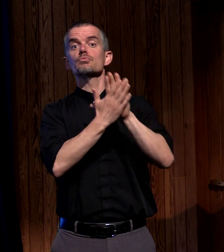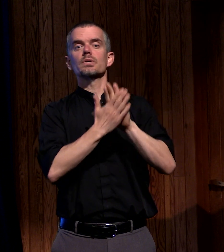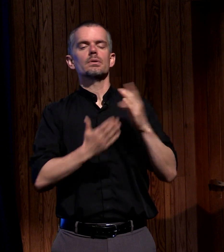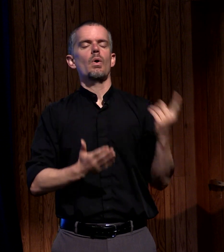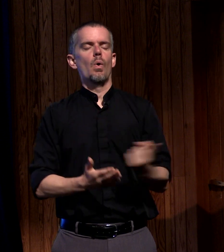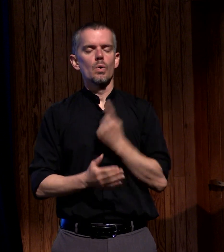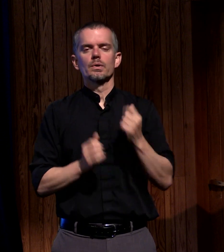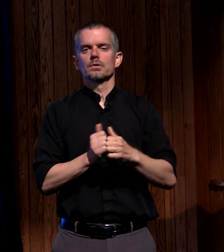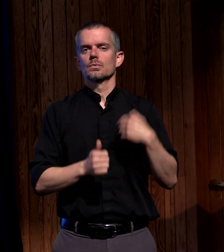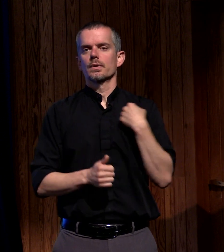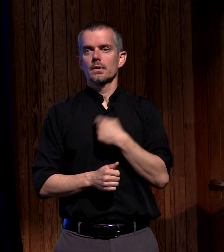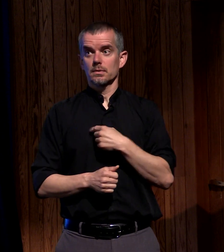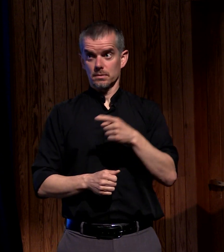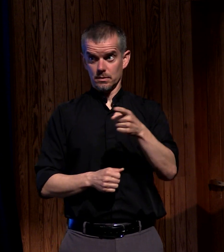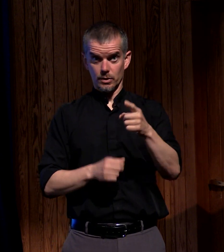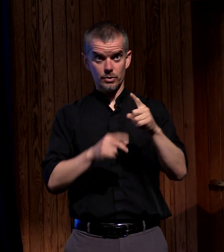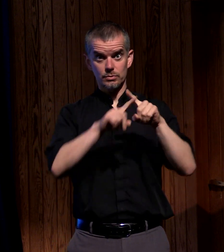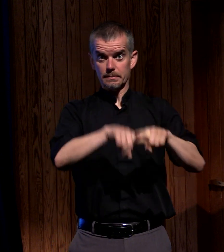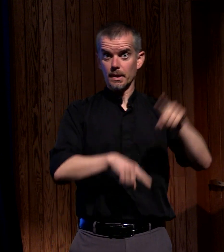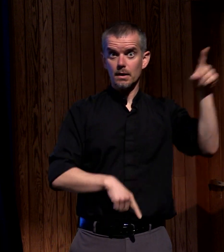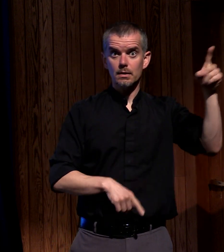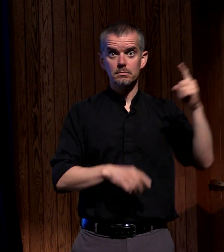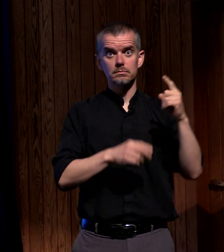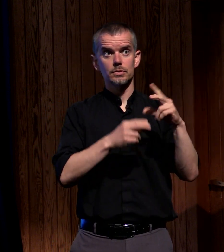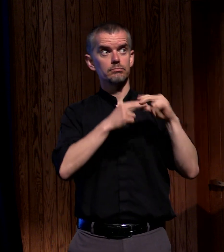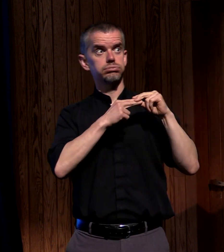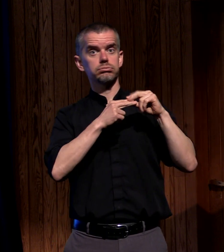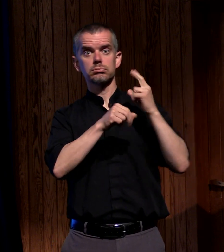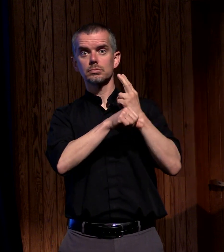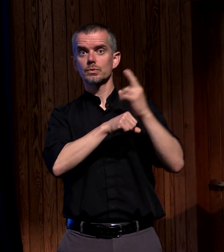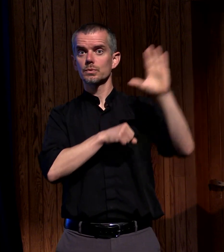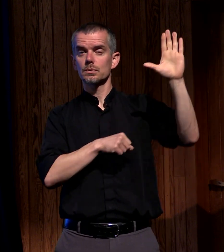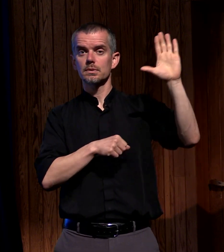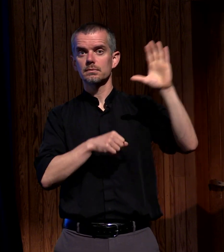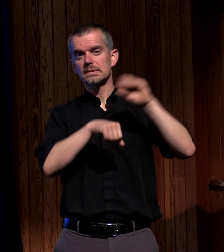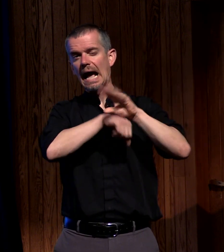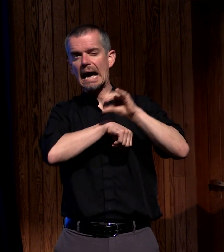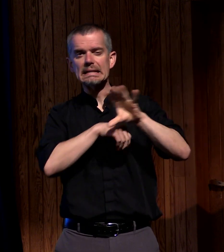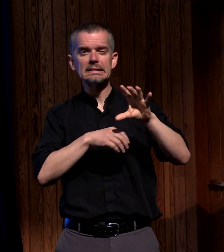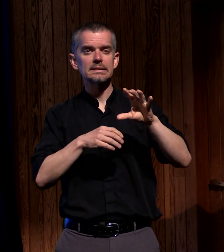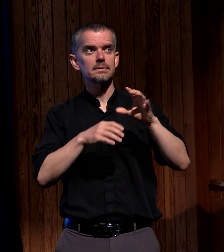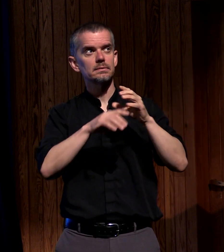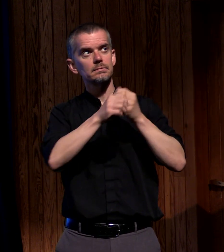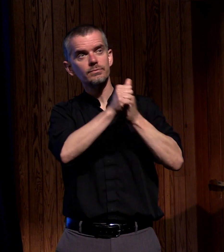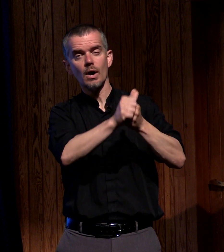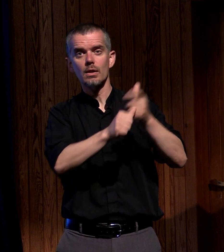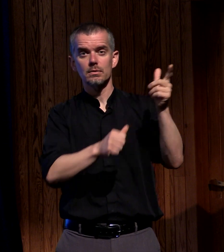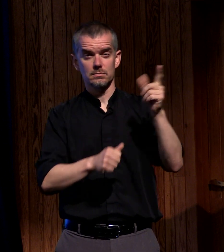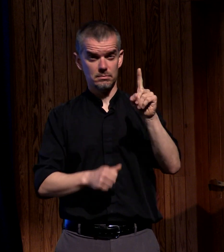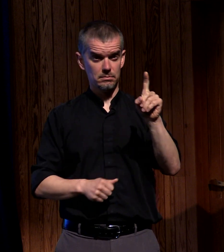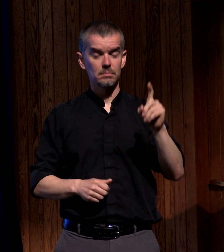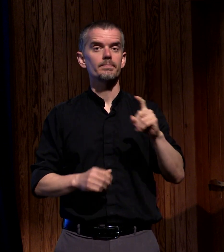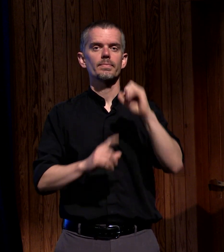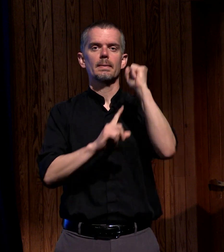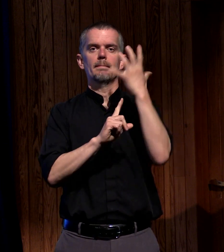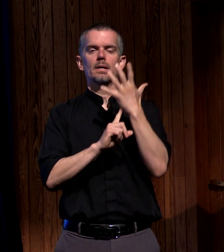tapped into his counsel have you tapped into his guidance today on Pentecost we celebrate that we are a